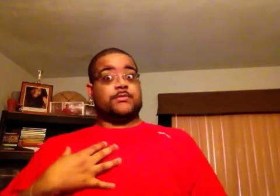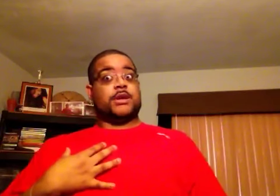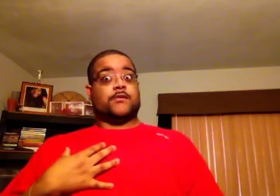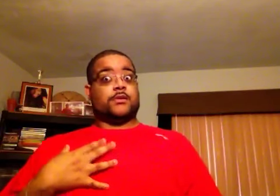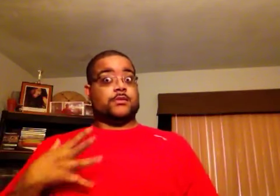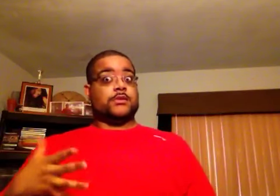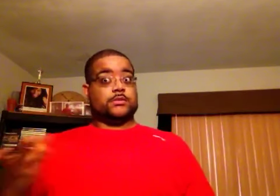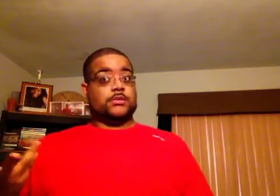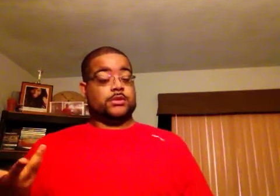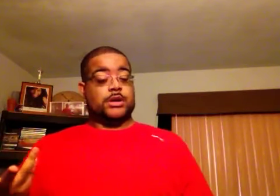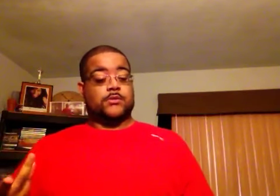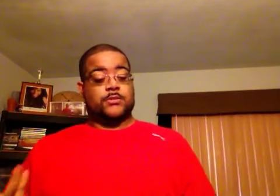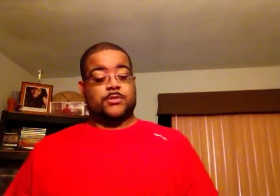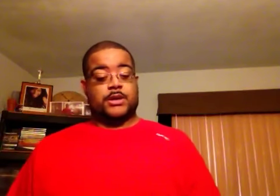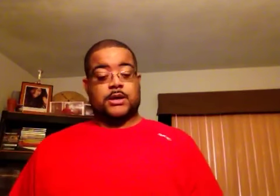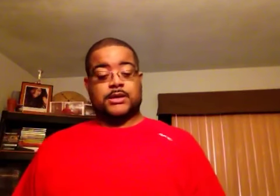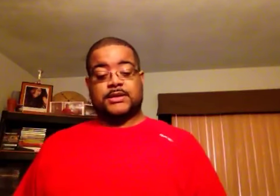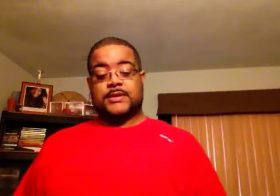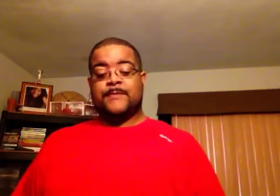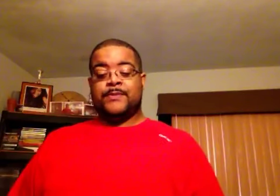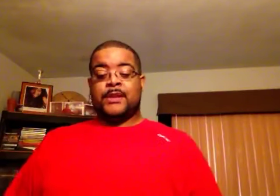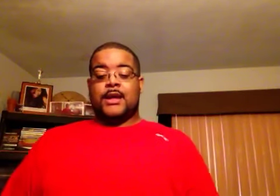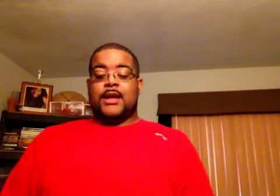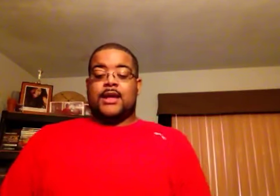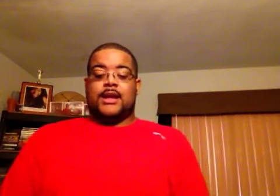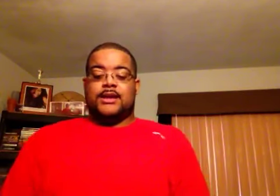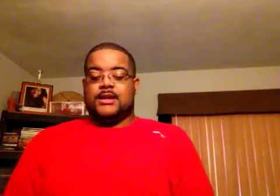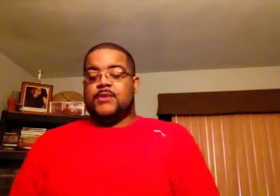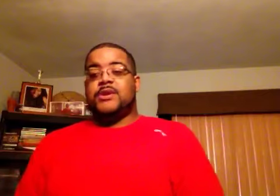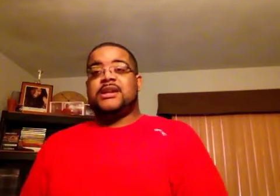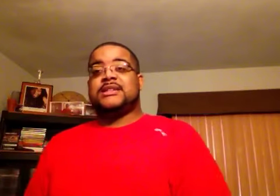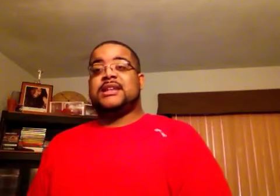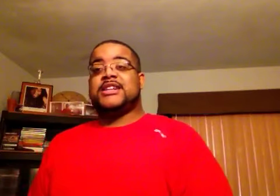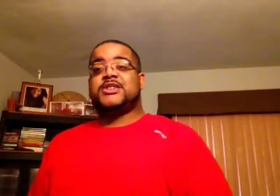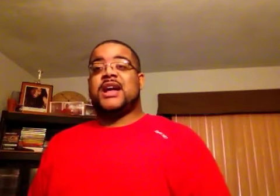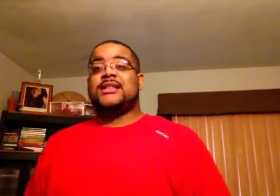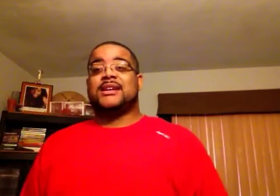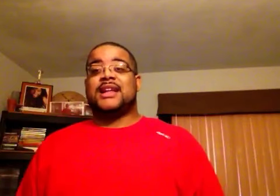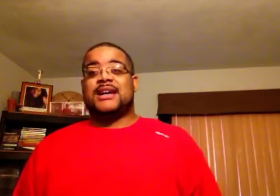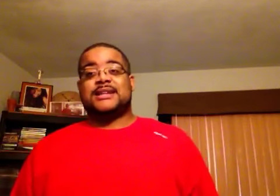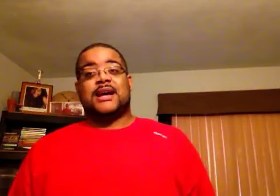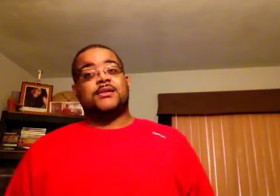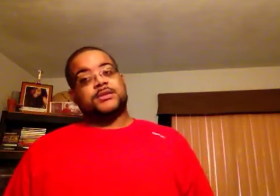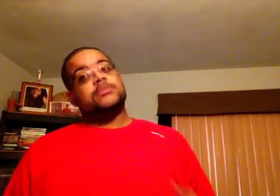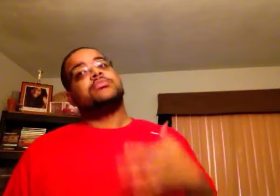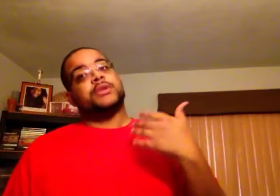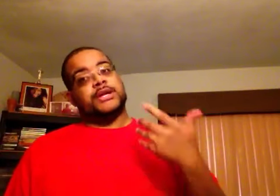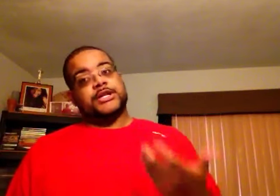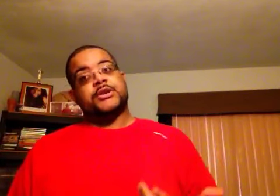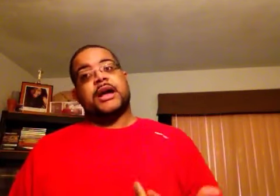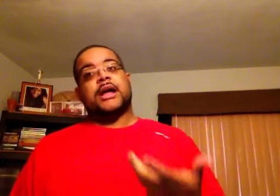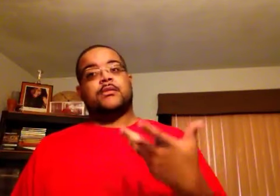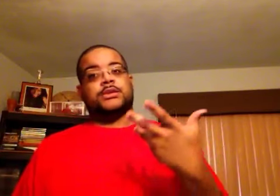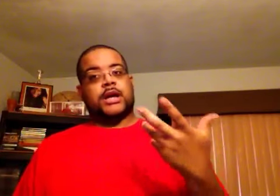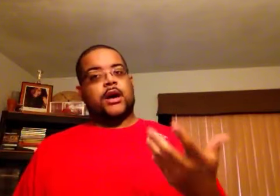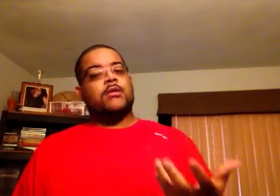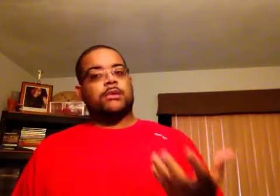me, if y want me to be honest, and then when you get to the next track, The Glass House, pretty good track, I was like, alright,